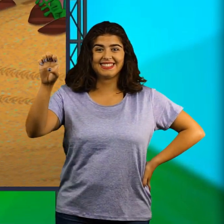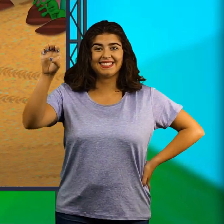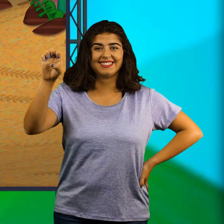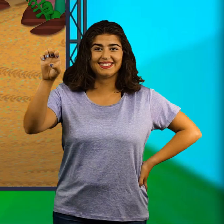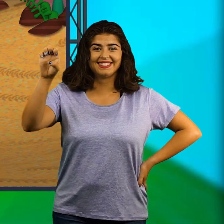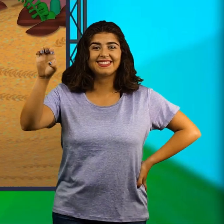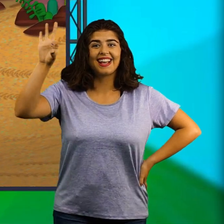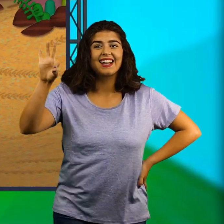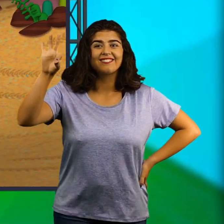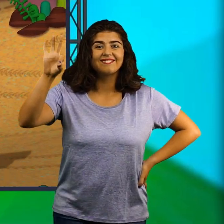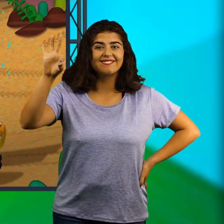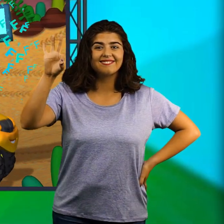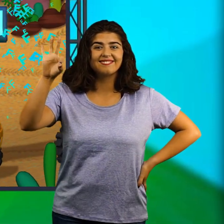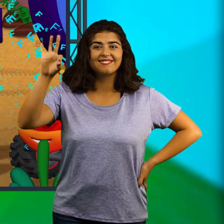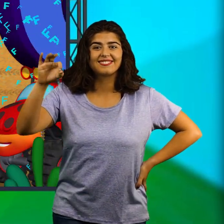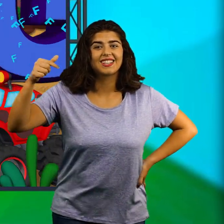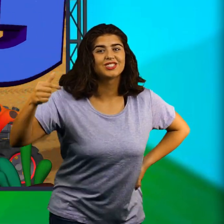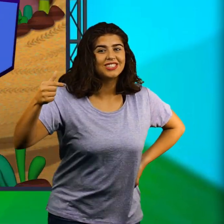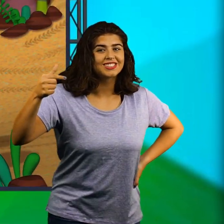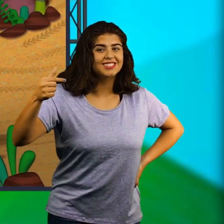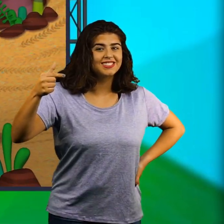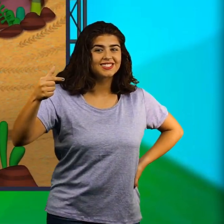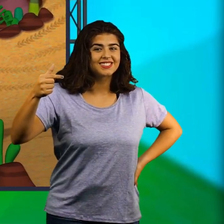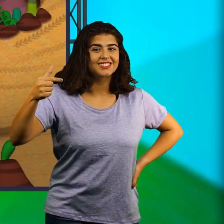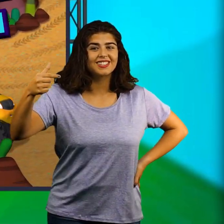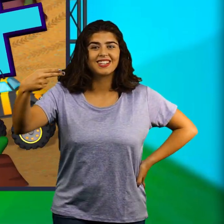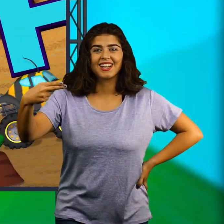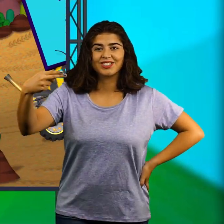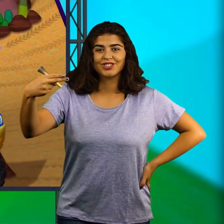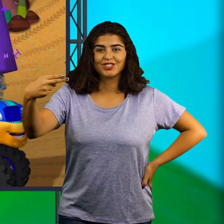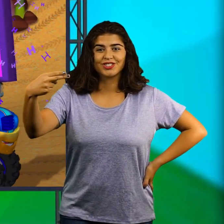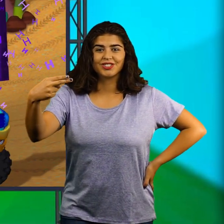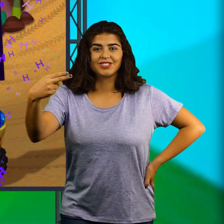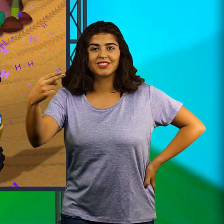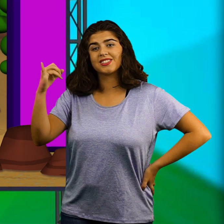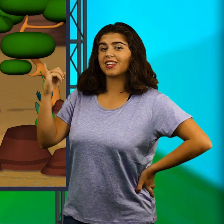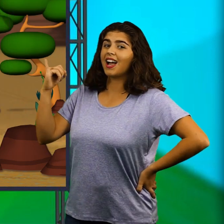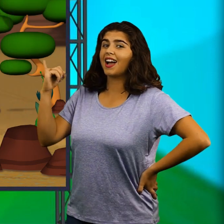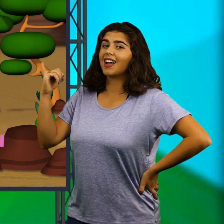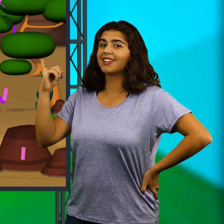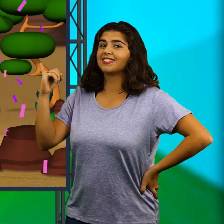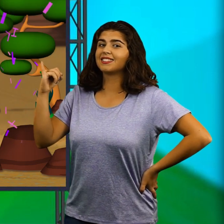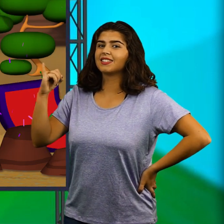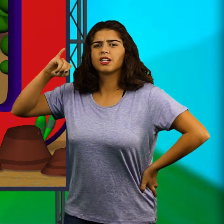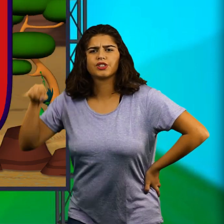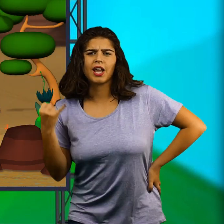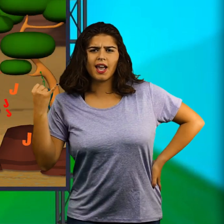F G H I J